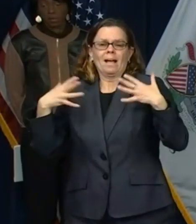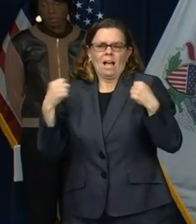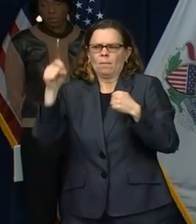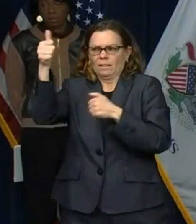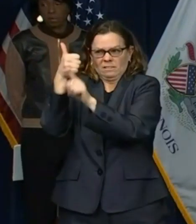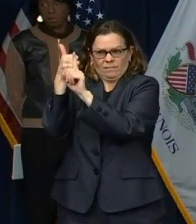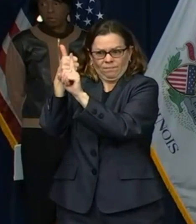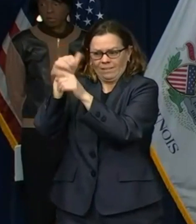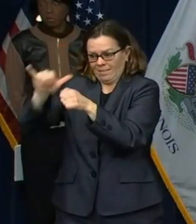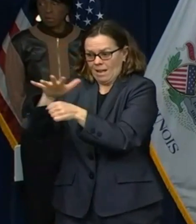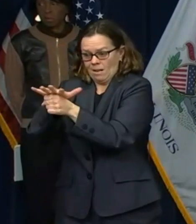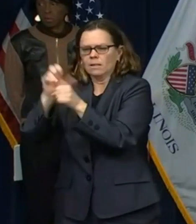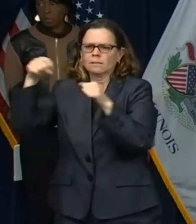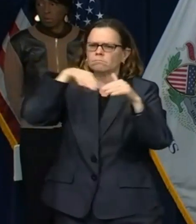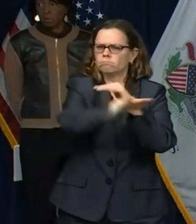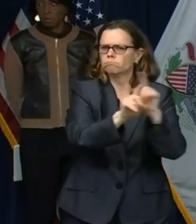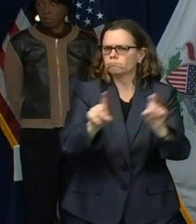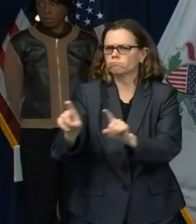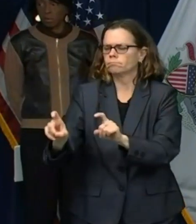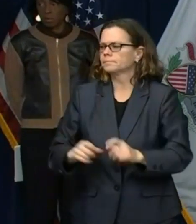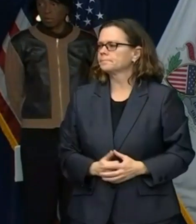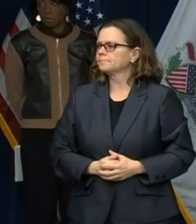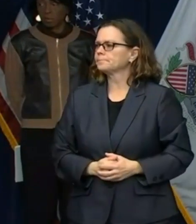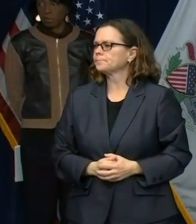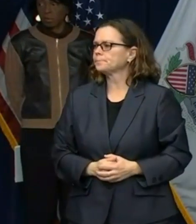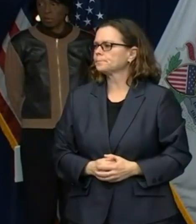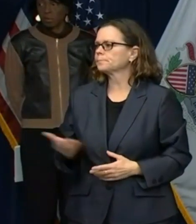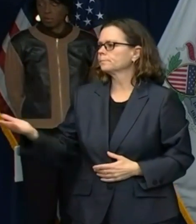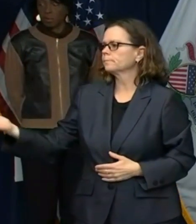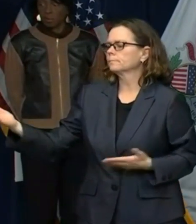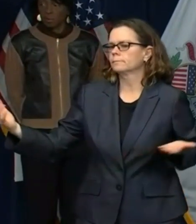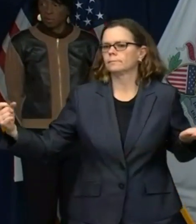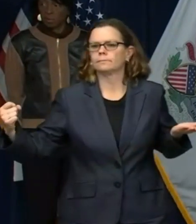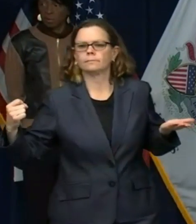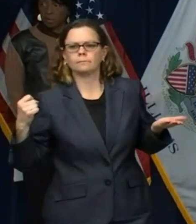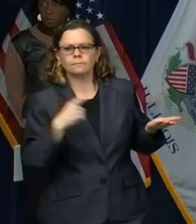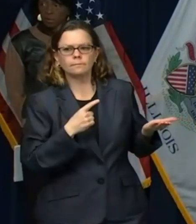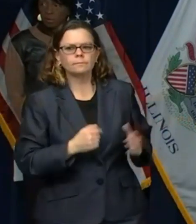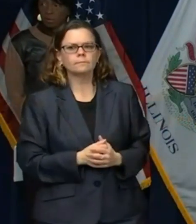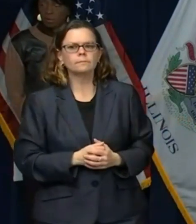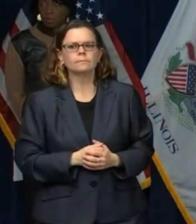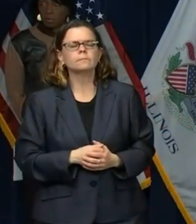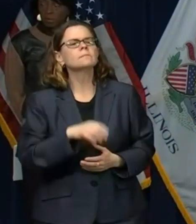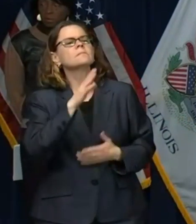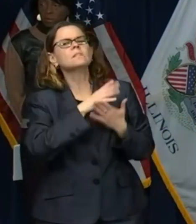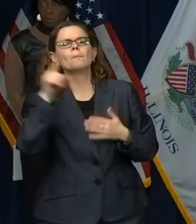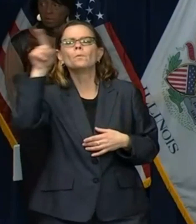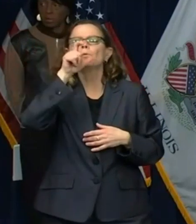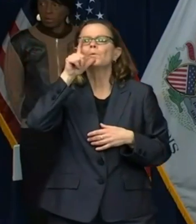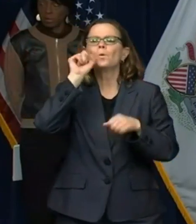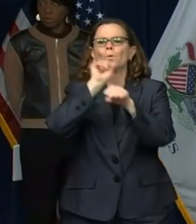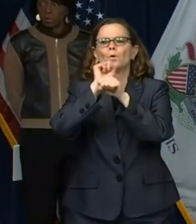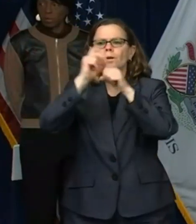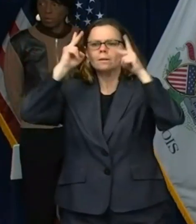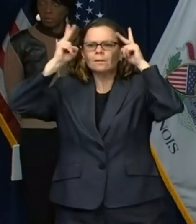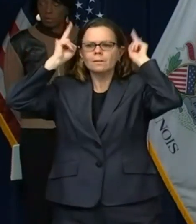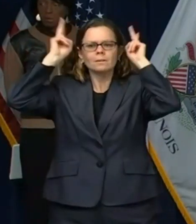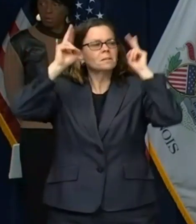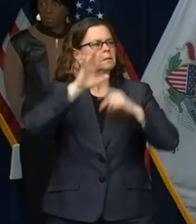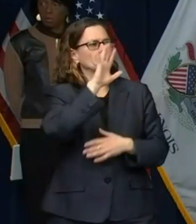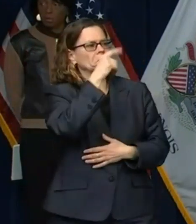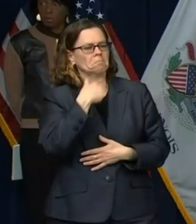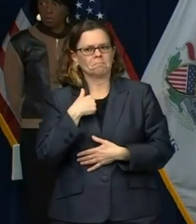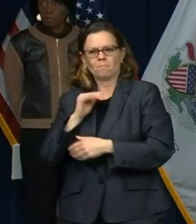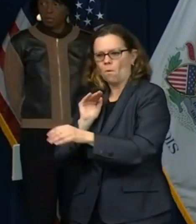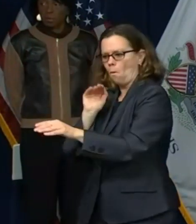access. Bobby from Capital News, Illinois. Some hairdressers have been messaging clients offering to do house calls. Does this fit within the spirit of the stay-at-home order